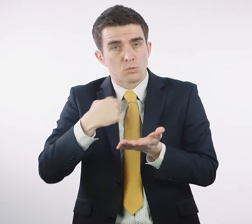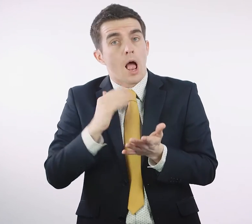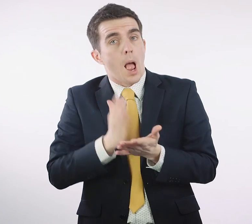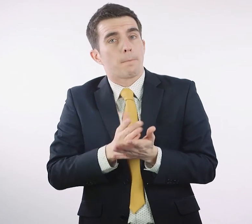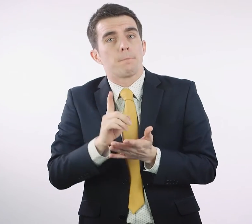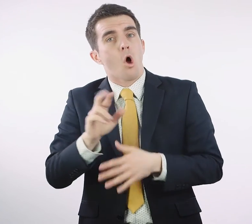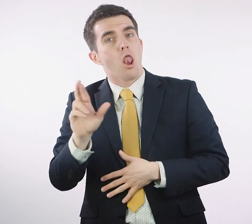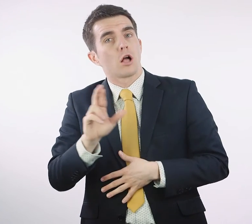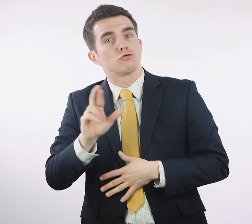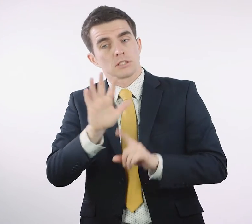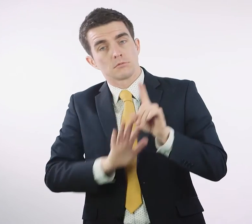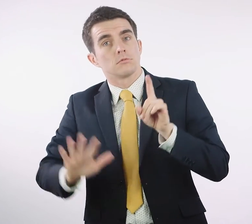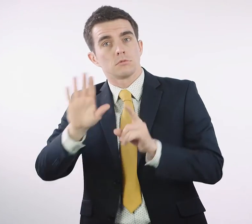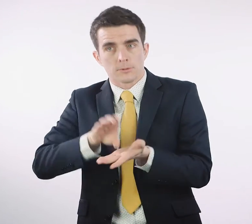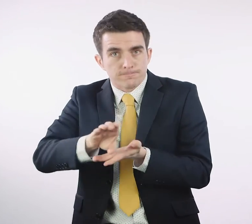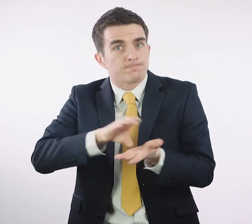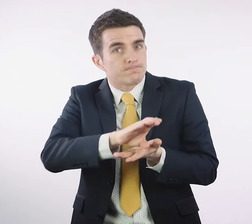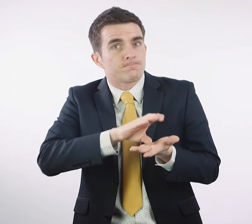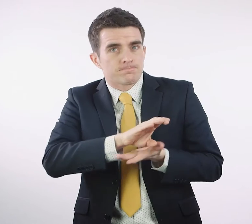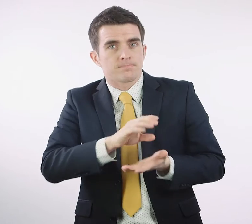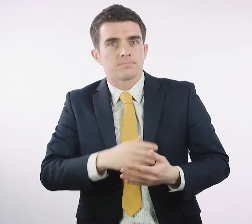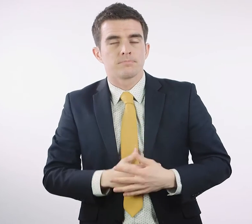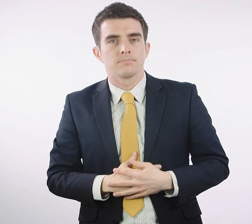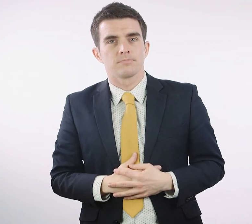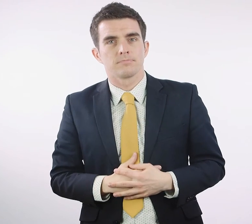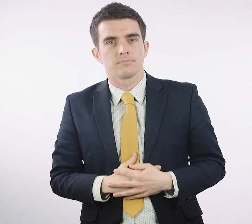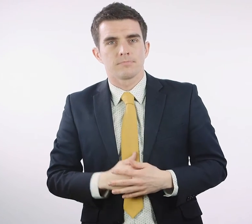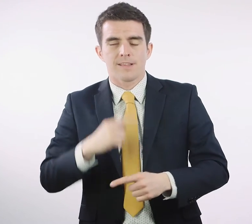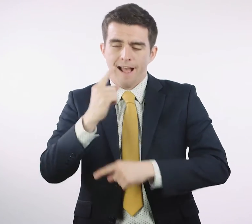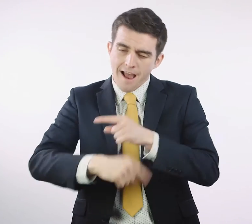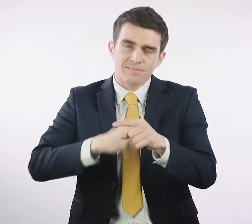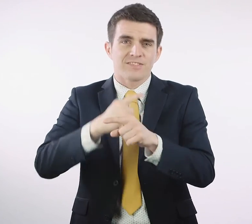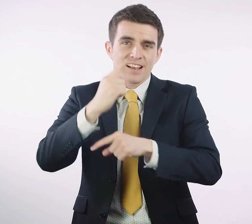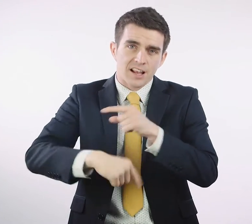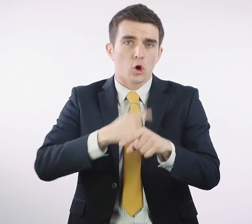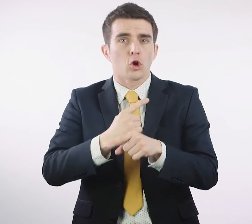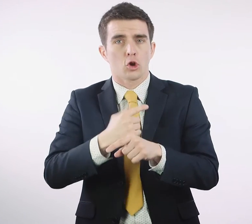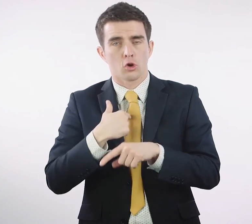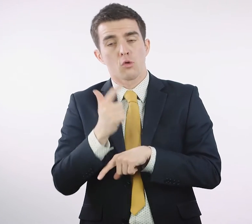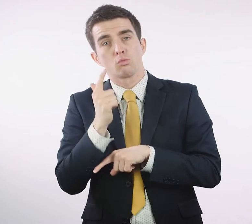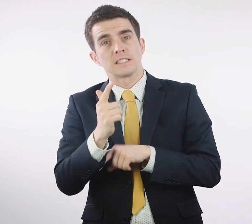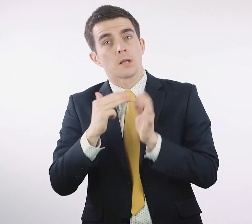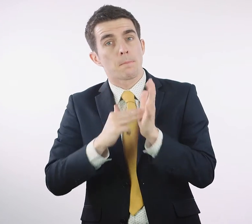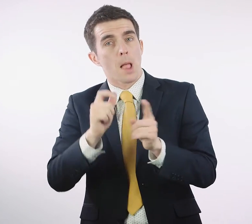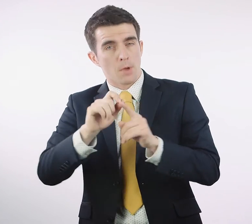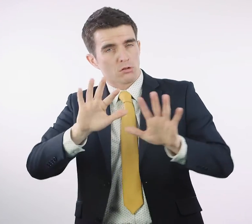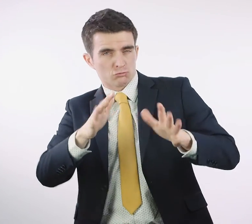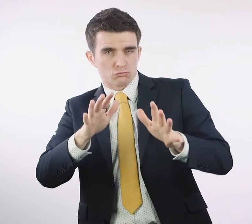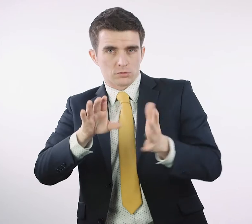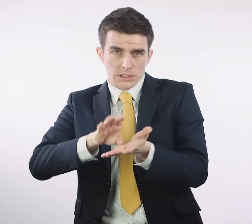Each year we invest approximately £20 million in the arts so that everyone here has the opportunity to enjoy